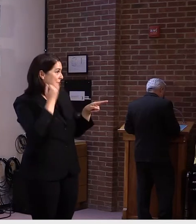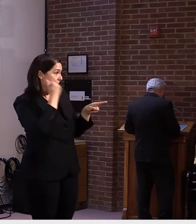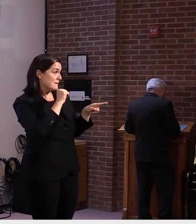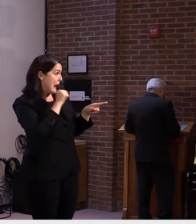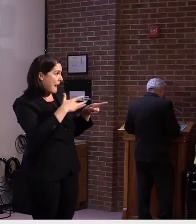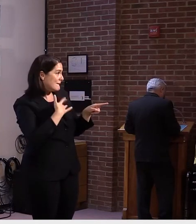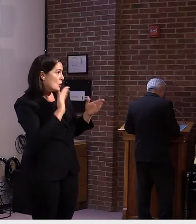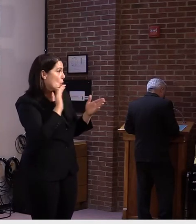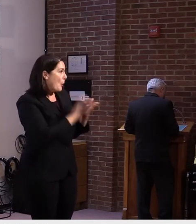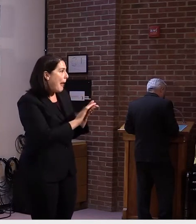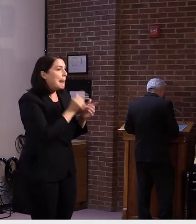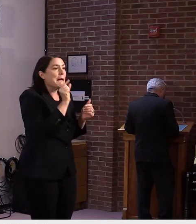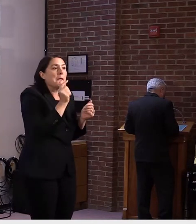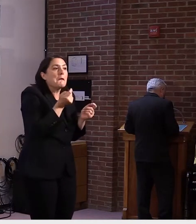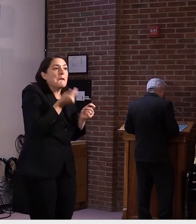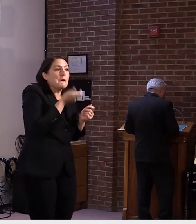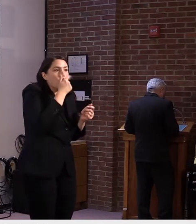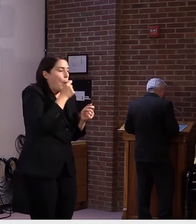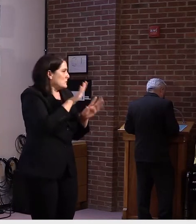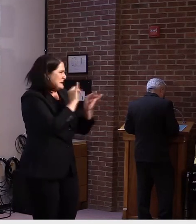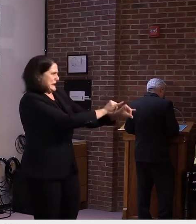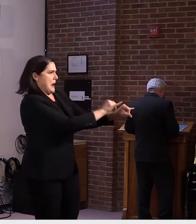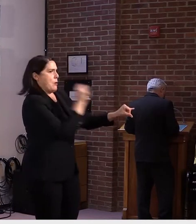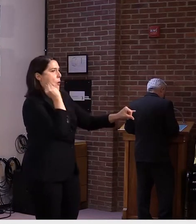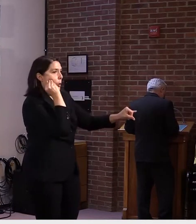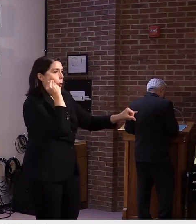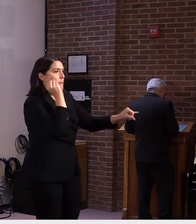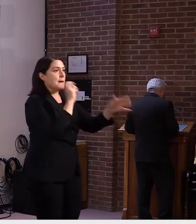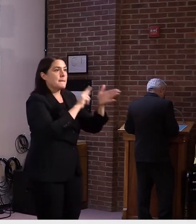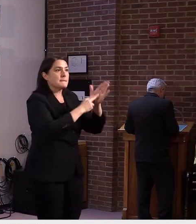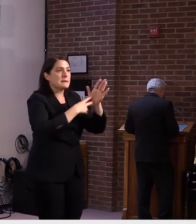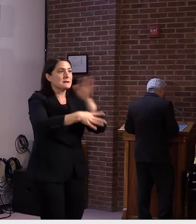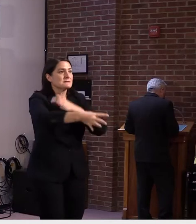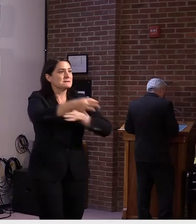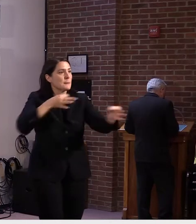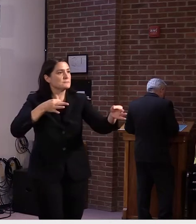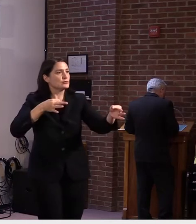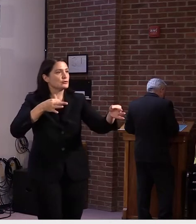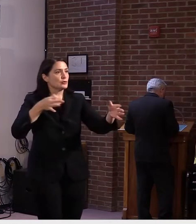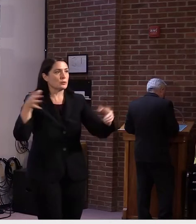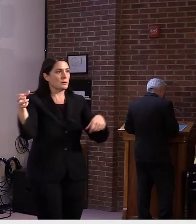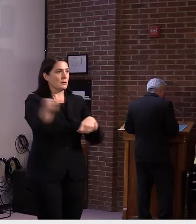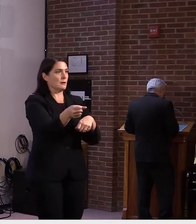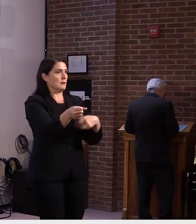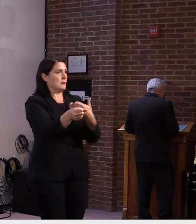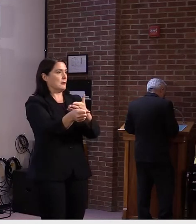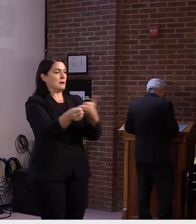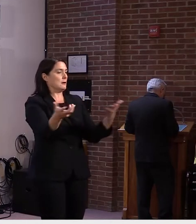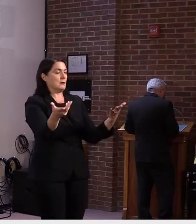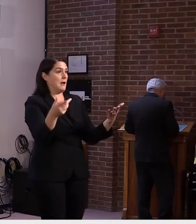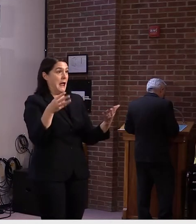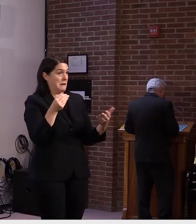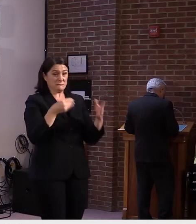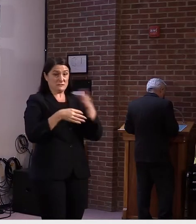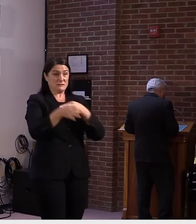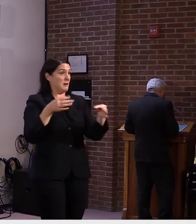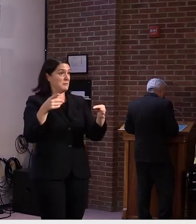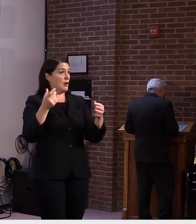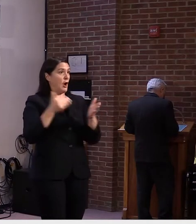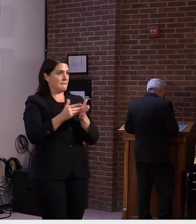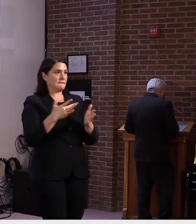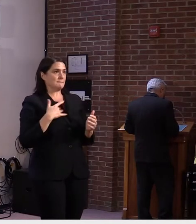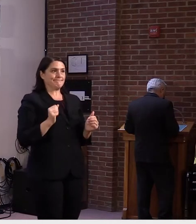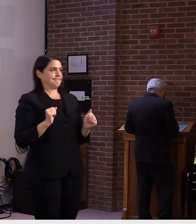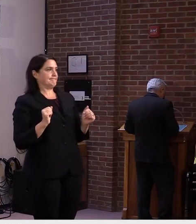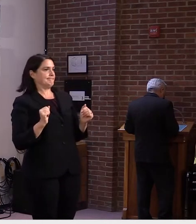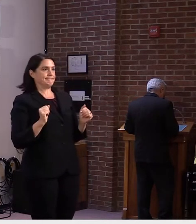And we all know that that directive comes at a time that many of these existing substitutes that they've had for years don't really want to sub because they're